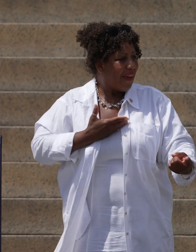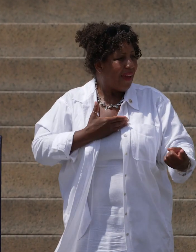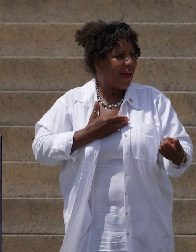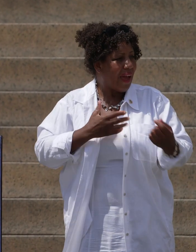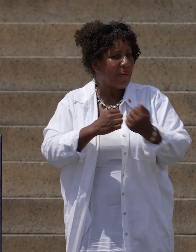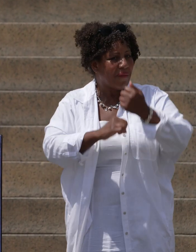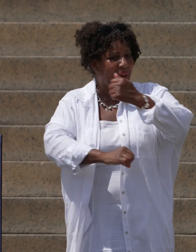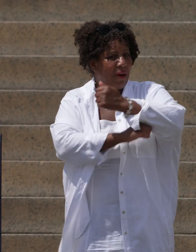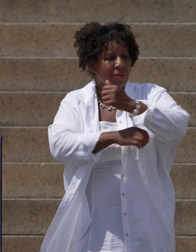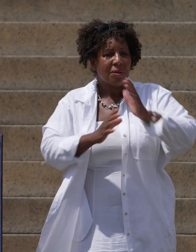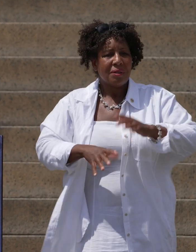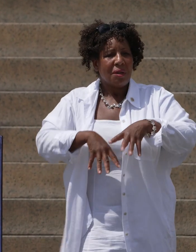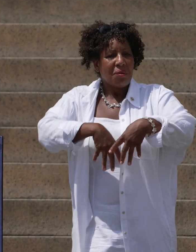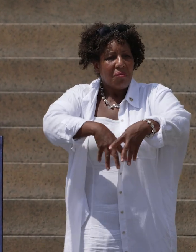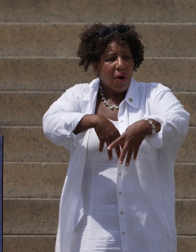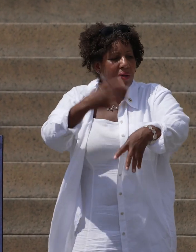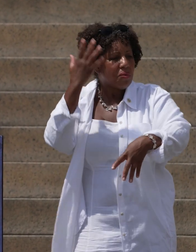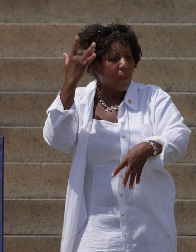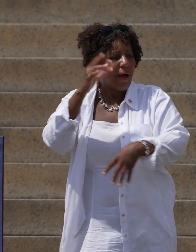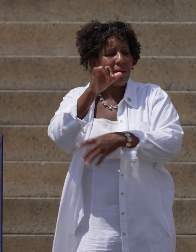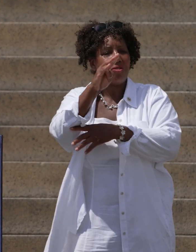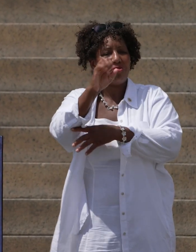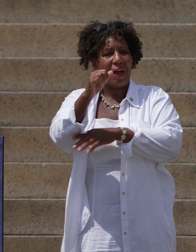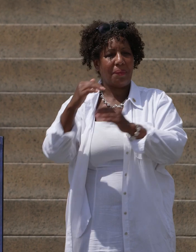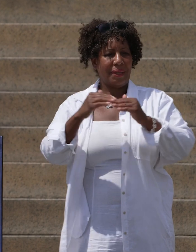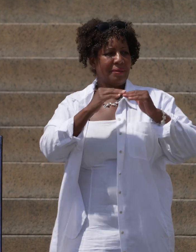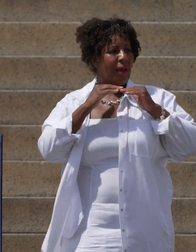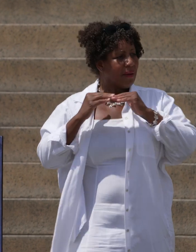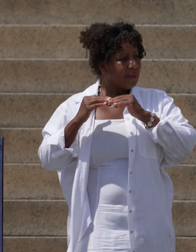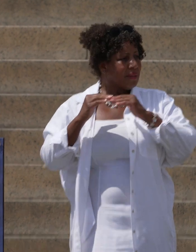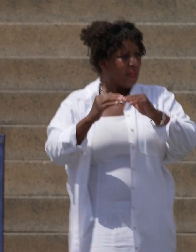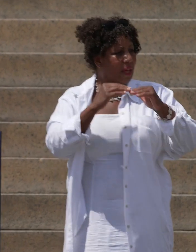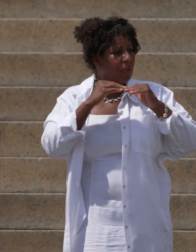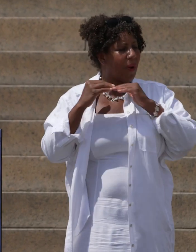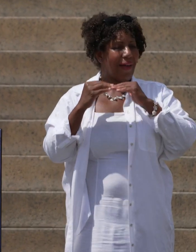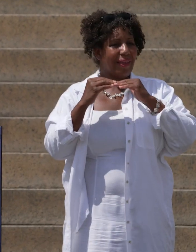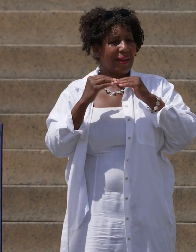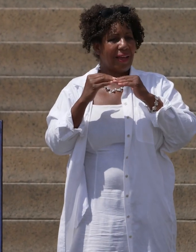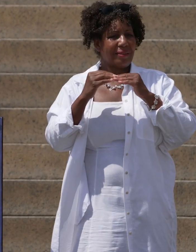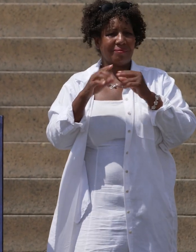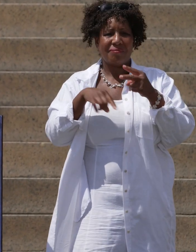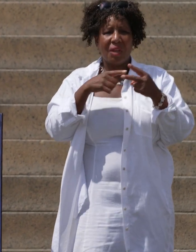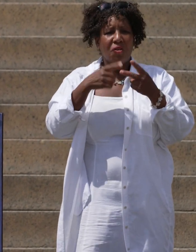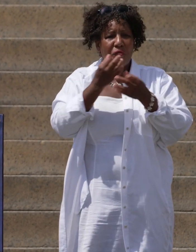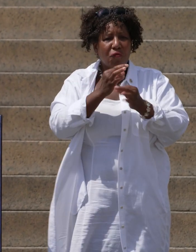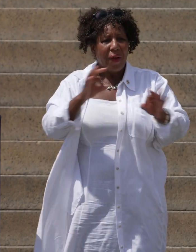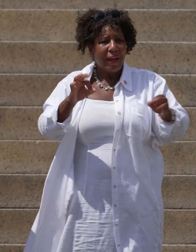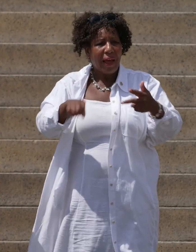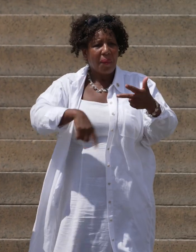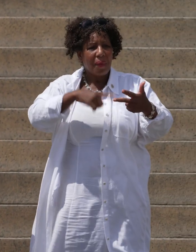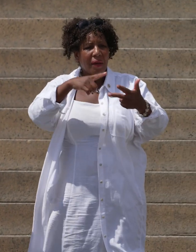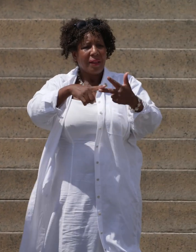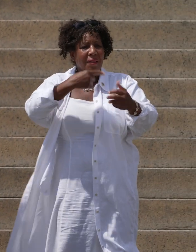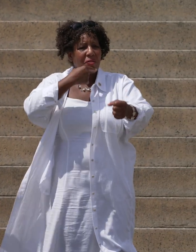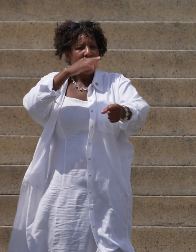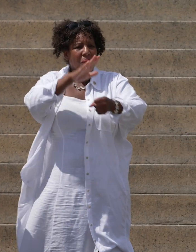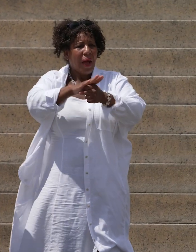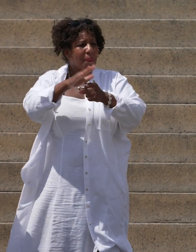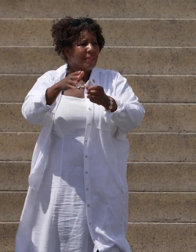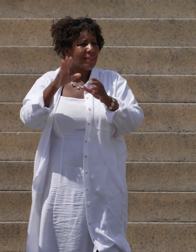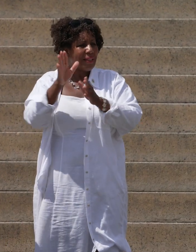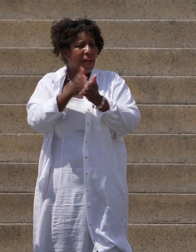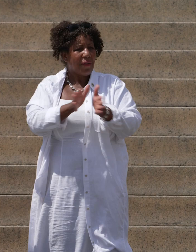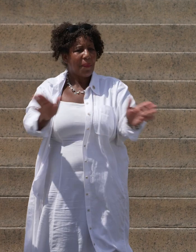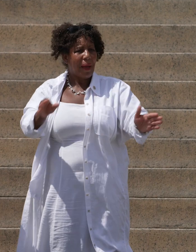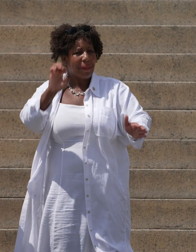marched for jobs and justice, for equality, for freedom, for the promise of public